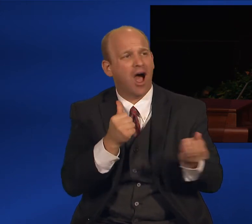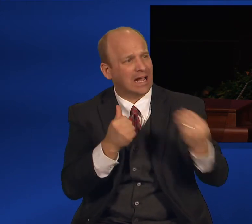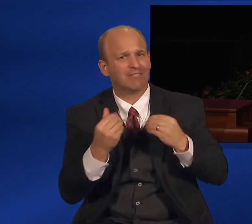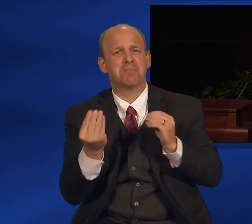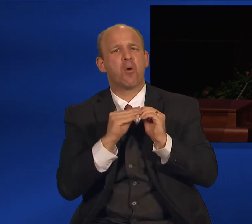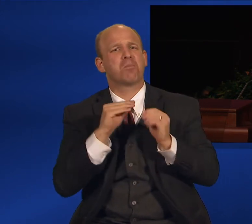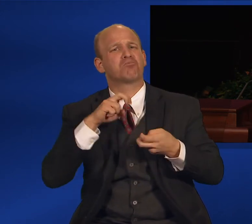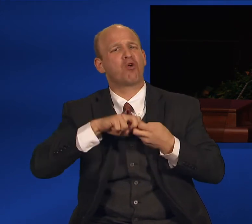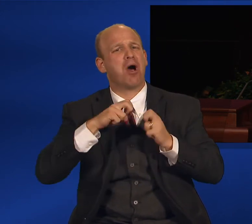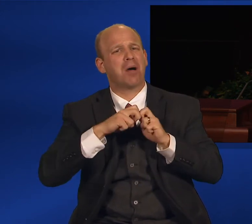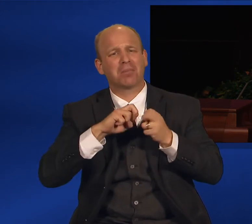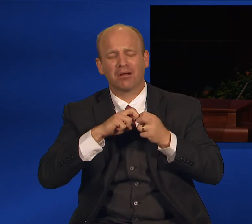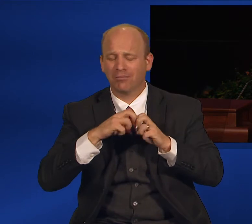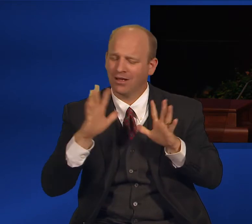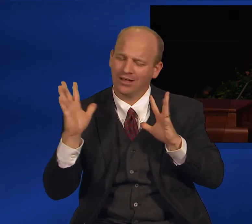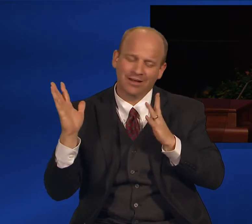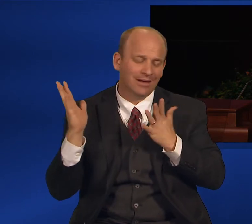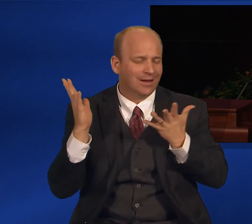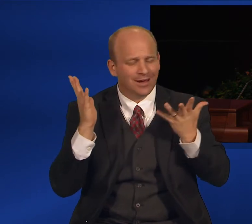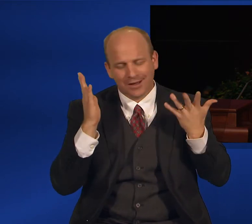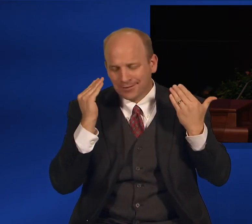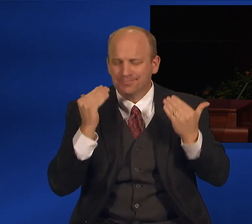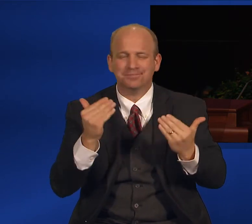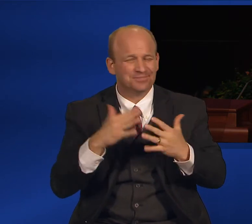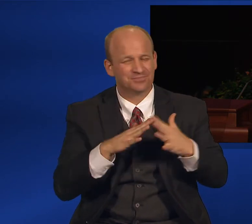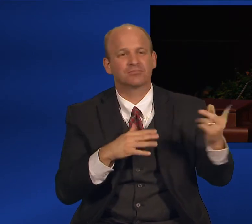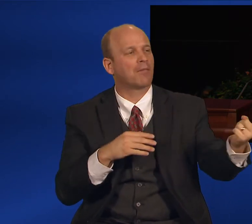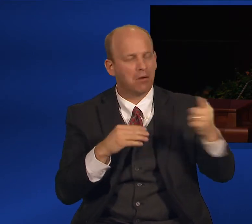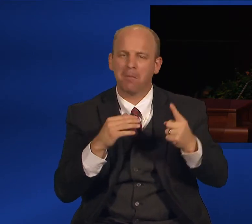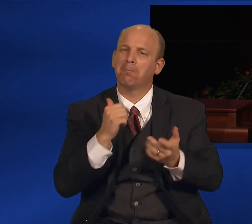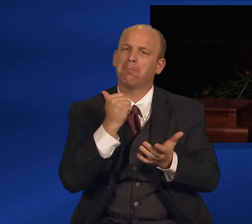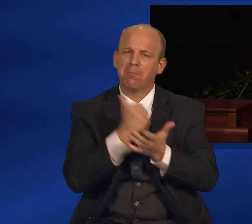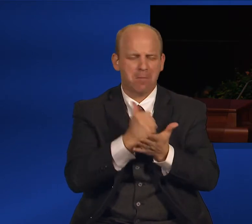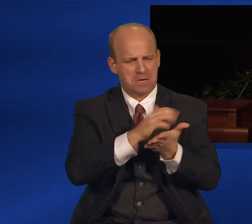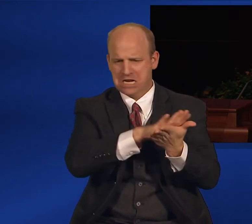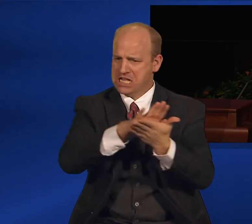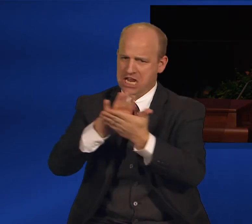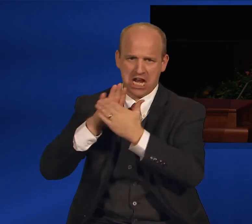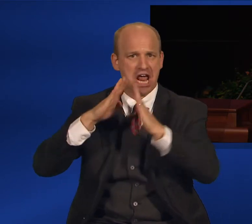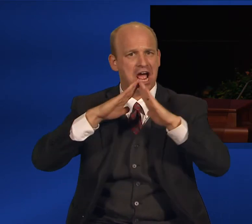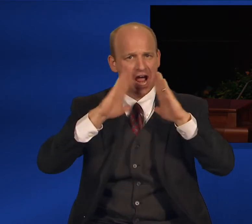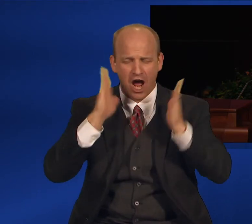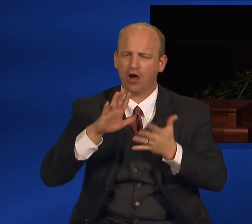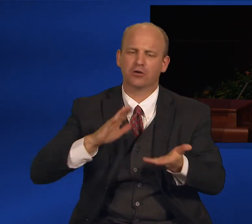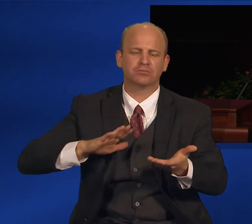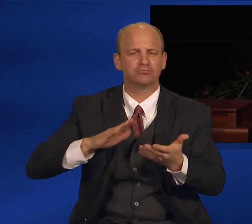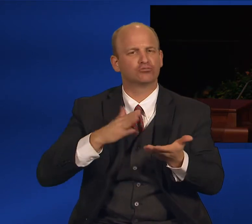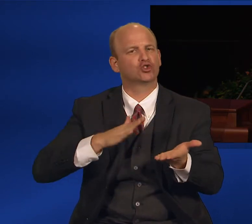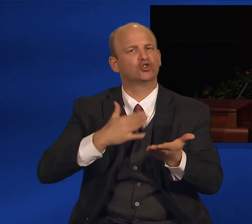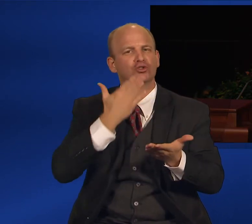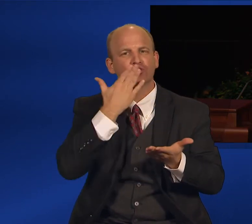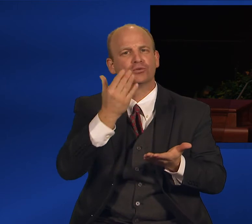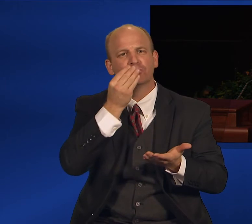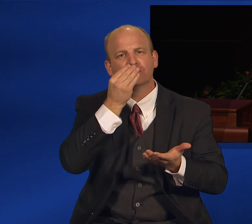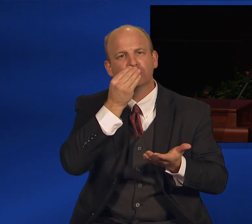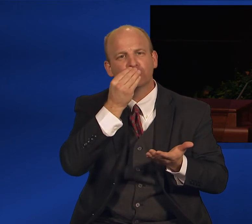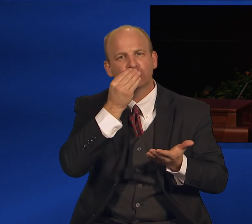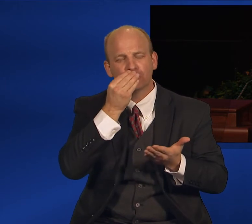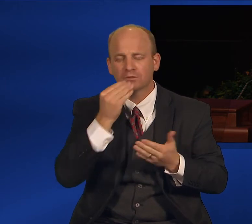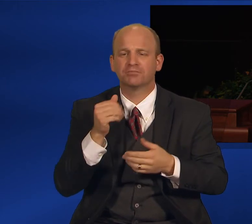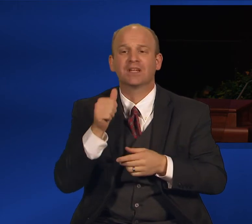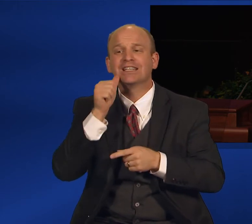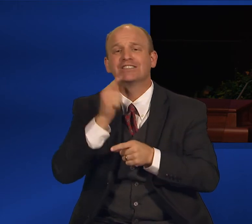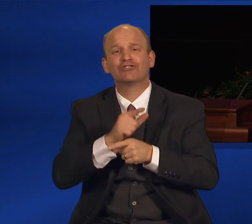with her and they soon whipped the house into shape and prepared some good meals. Sister Abraham asked me to try it for a few days